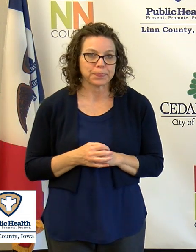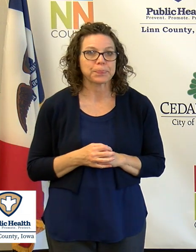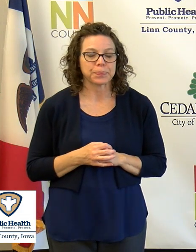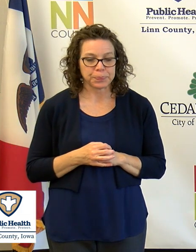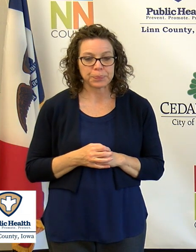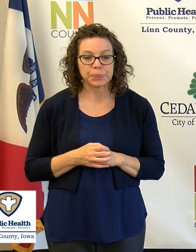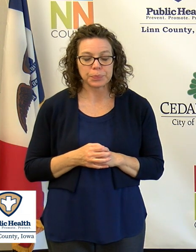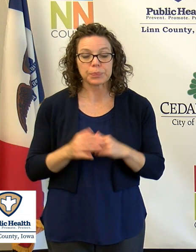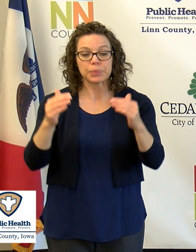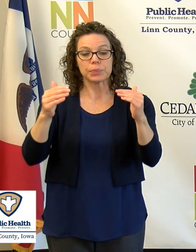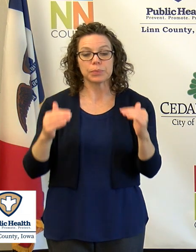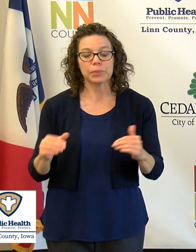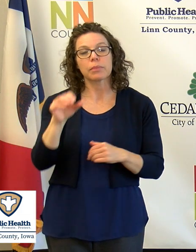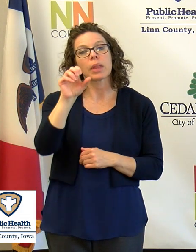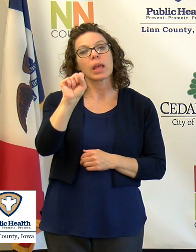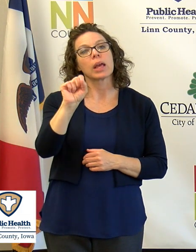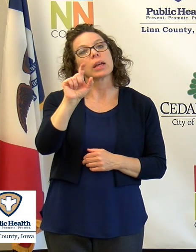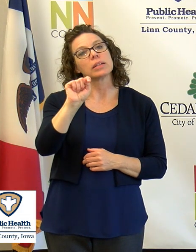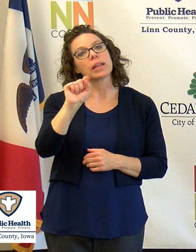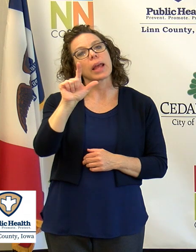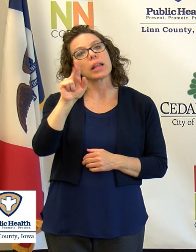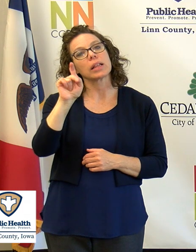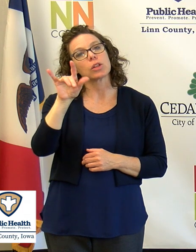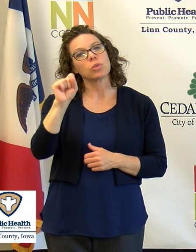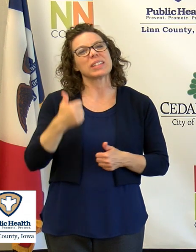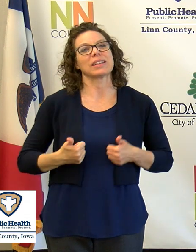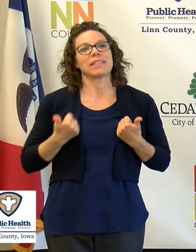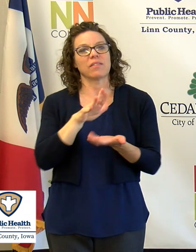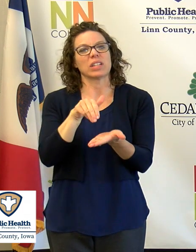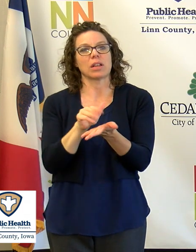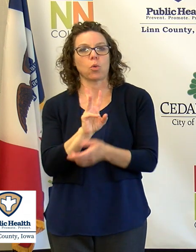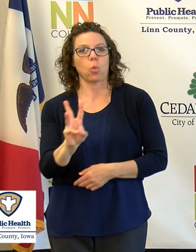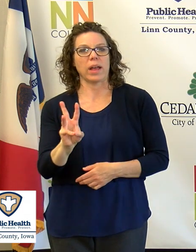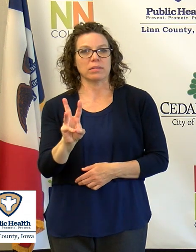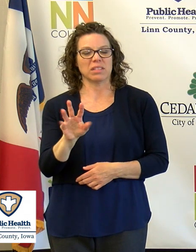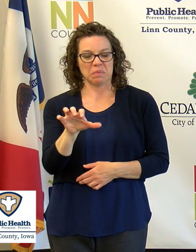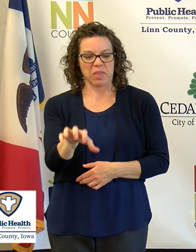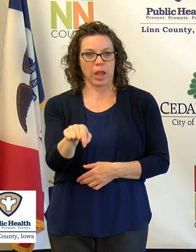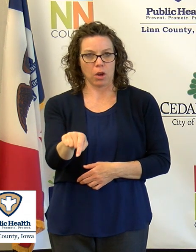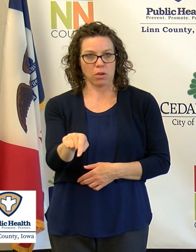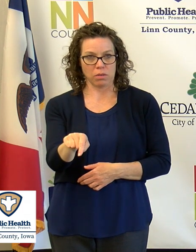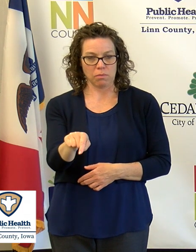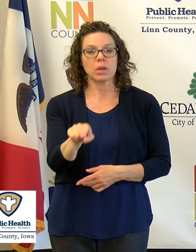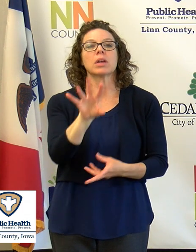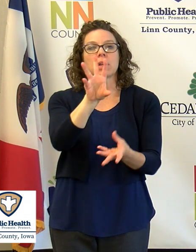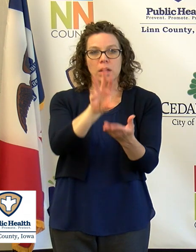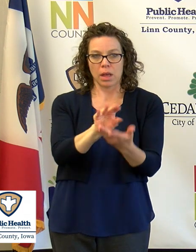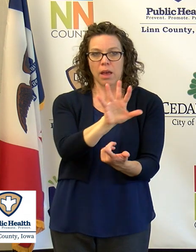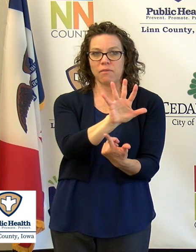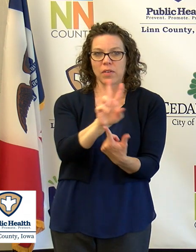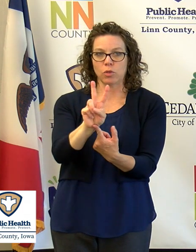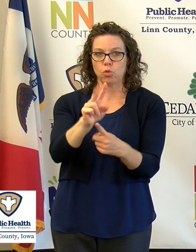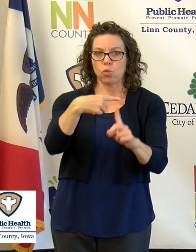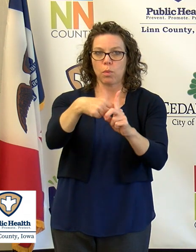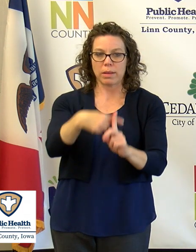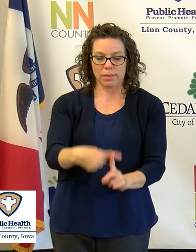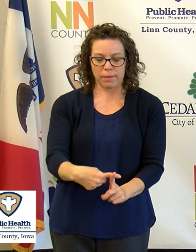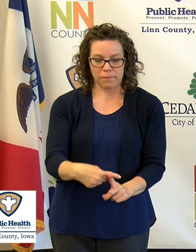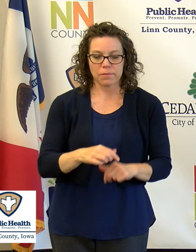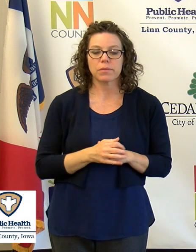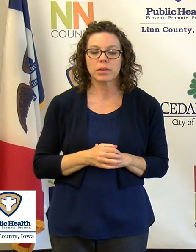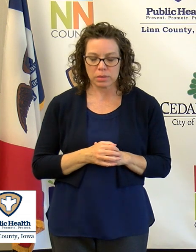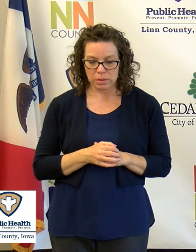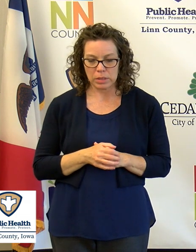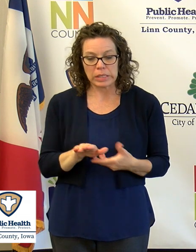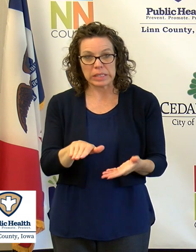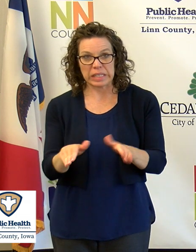At St. Luke's Living Center West in Cedar Rapids, 52 residents and staff have tested positive. There